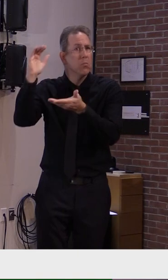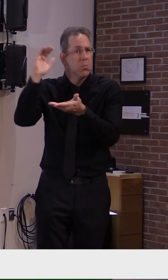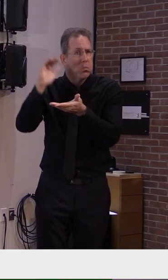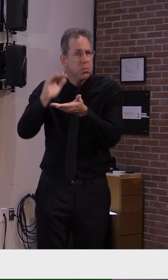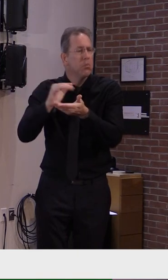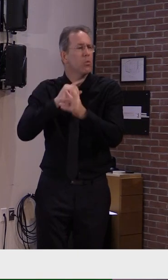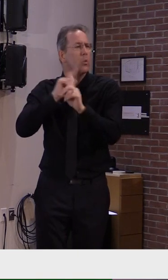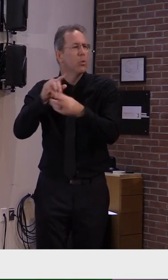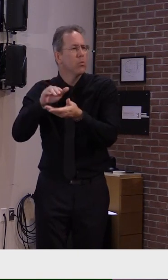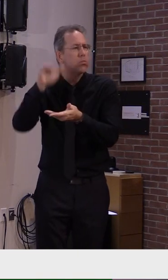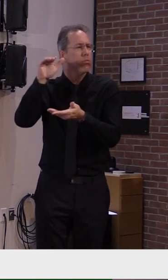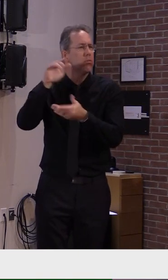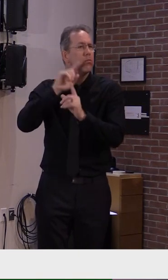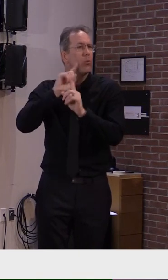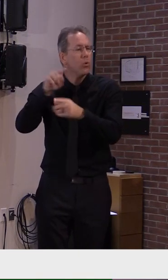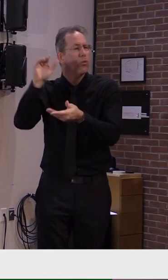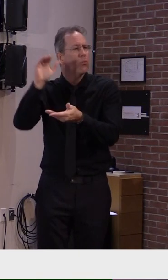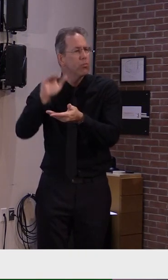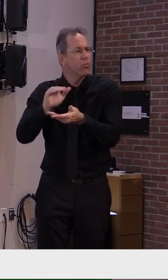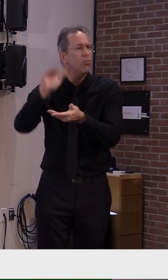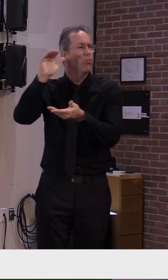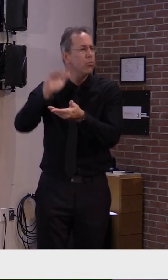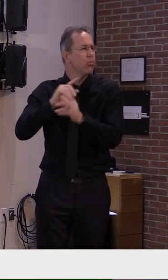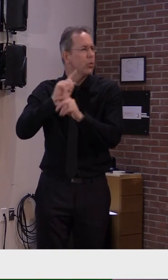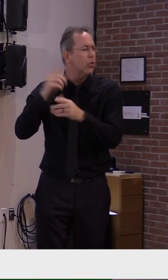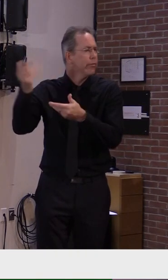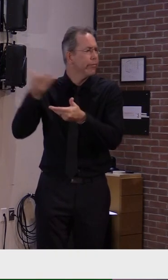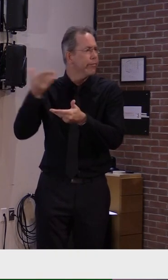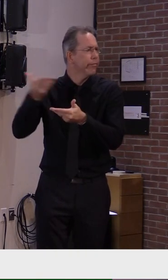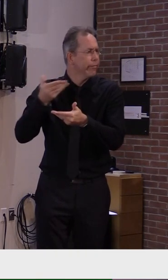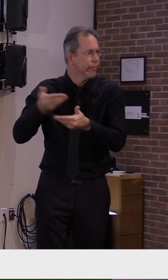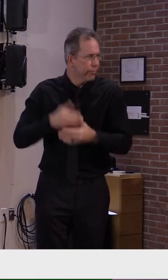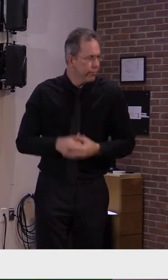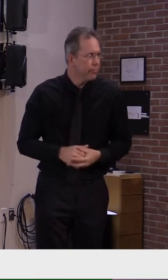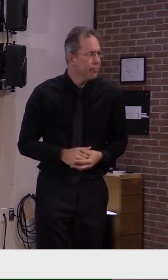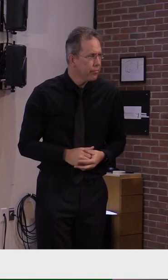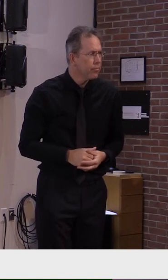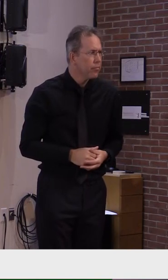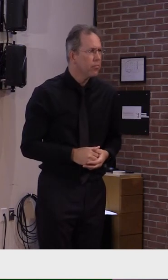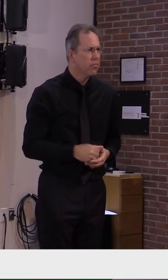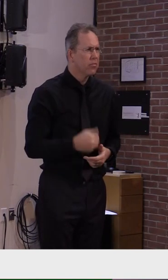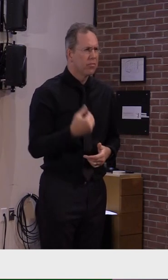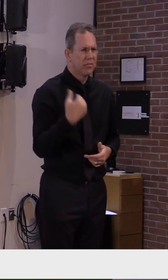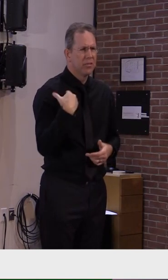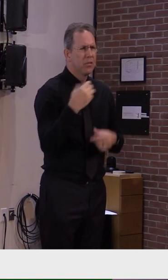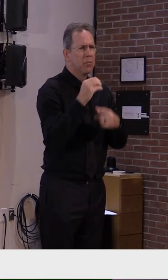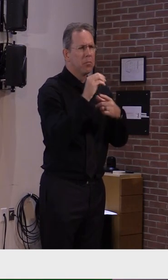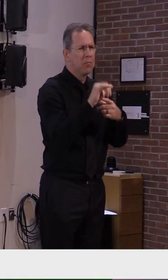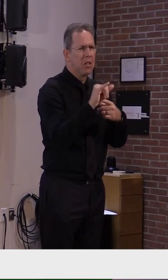warehouse, the strategy that we undertook in the late spring was to...